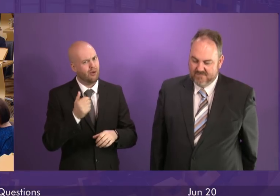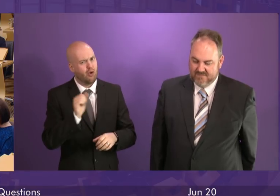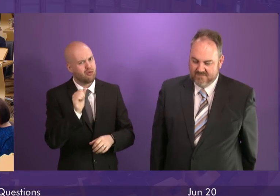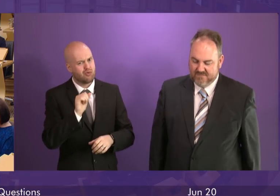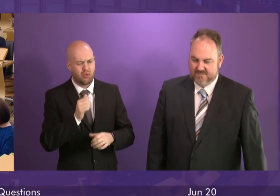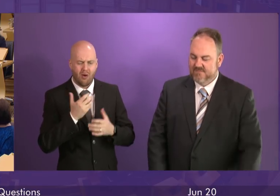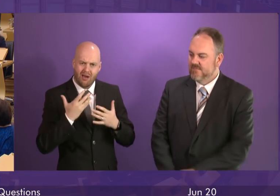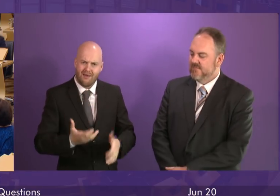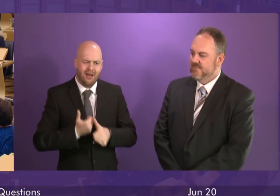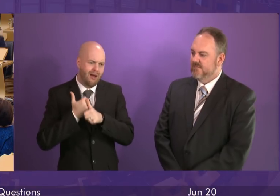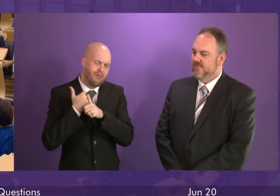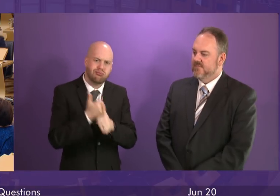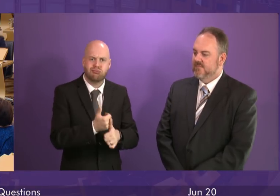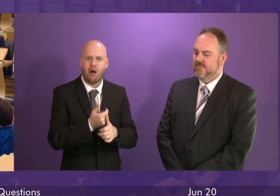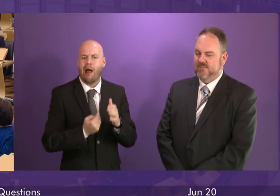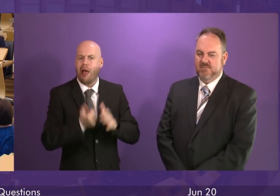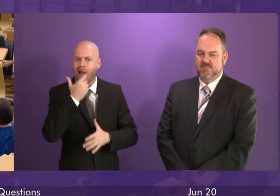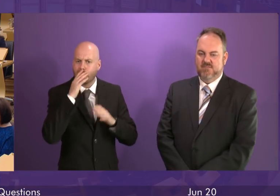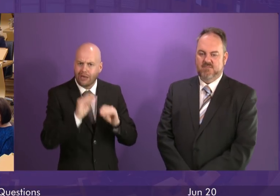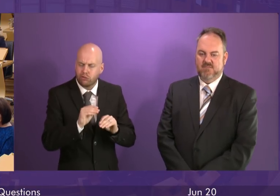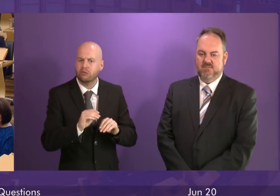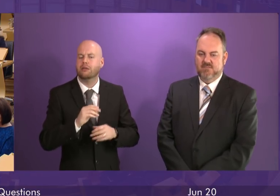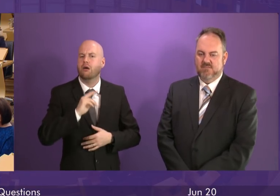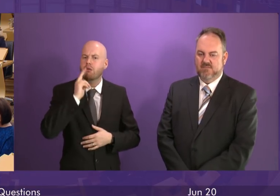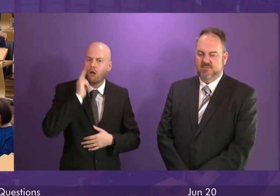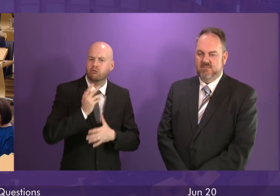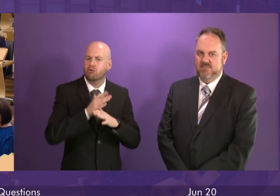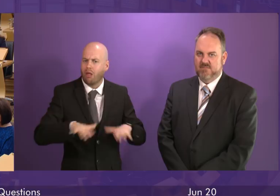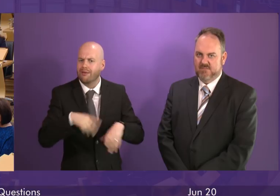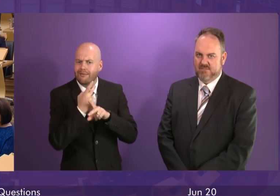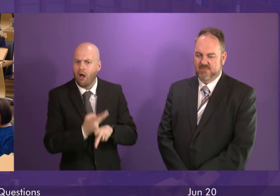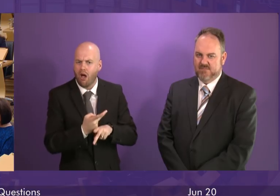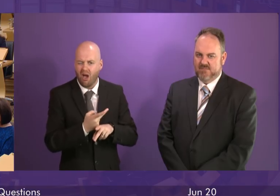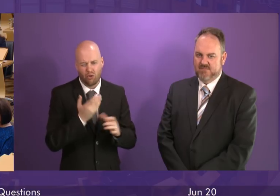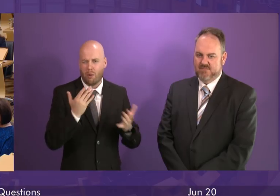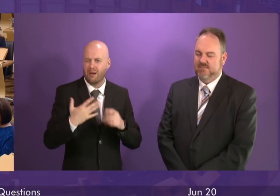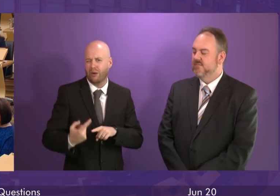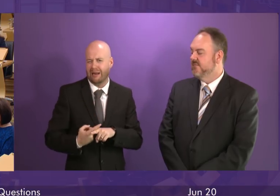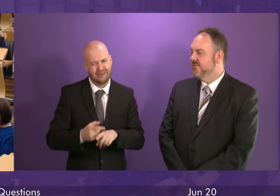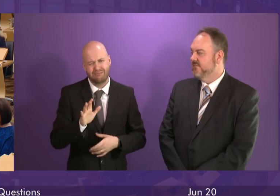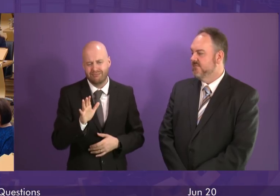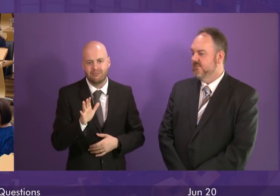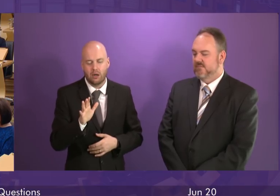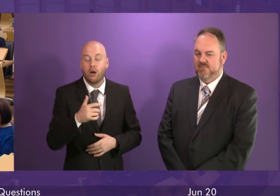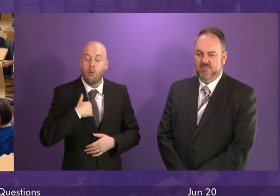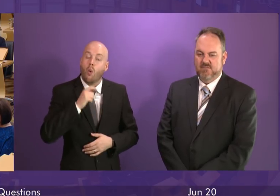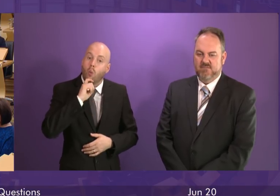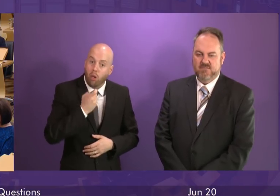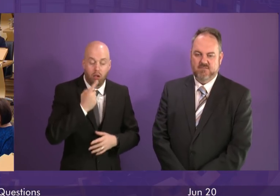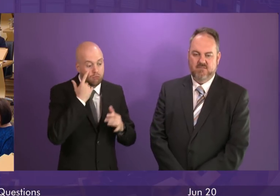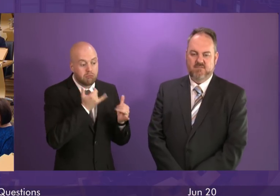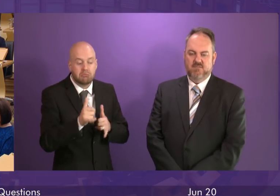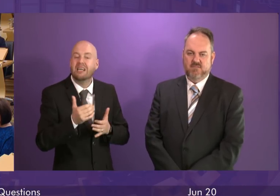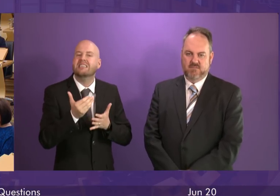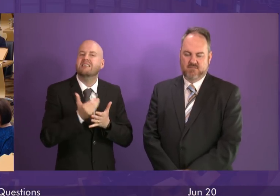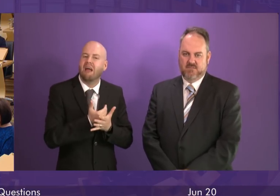and childcare than the government south of the border. That will continue to be the case. We will look carefully at the Save the Children report and, of